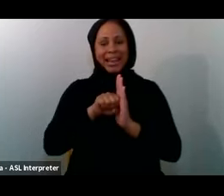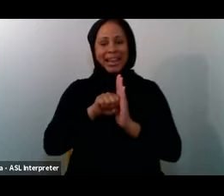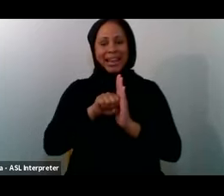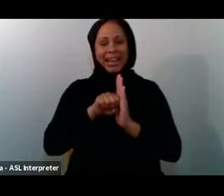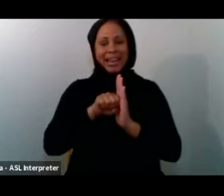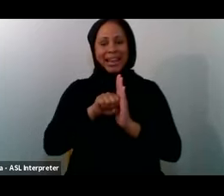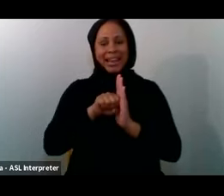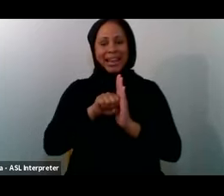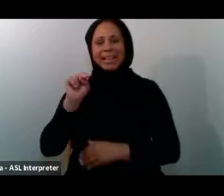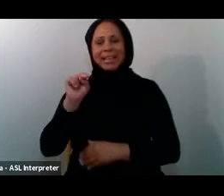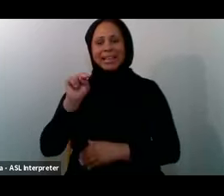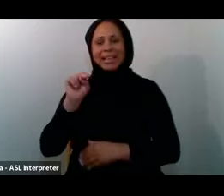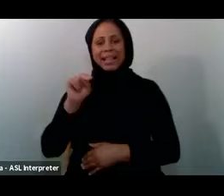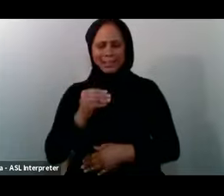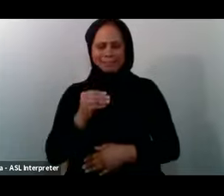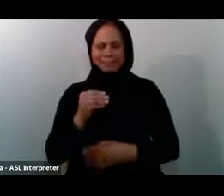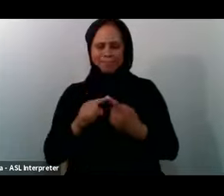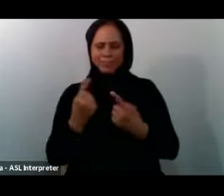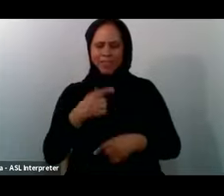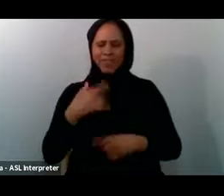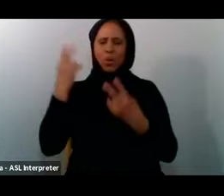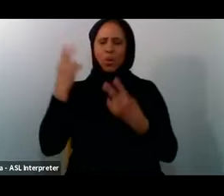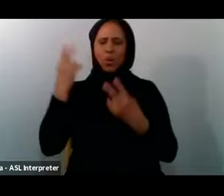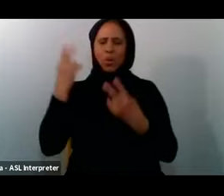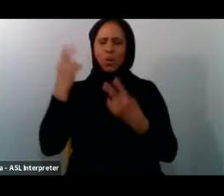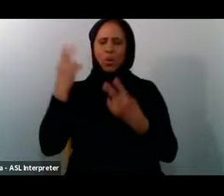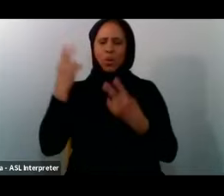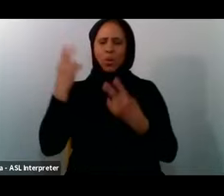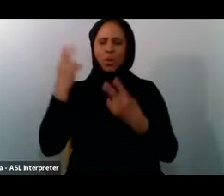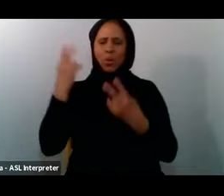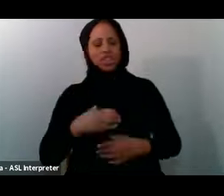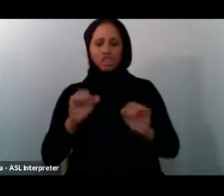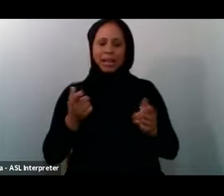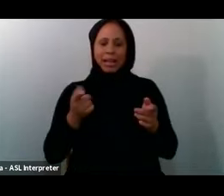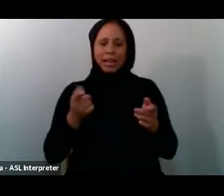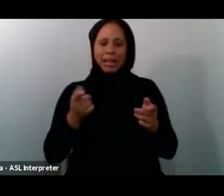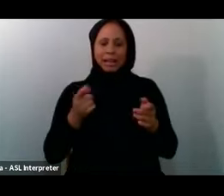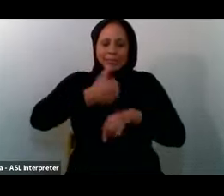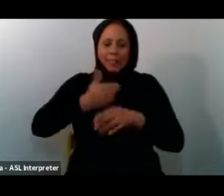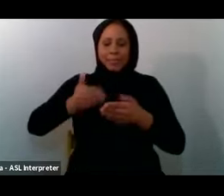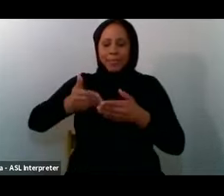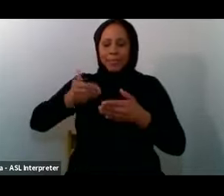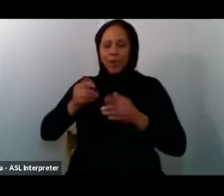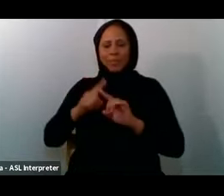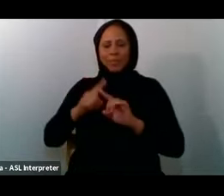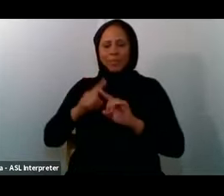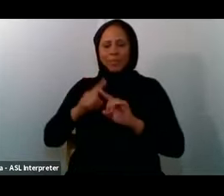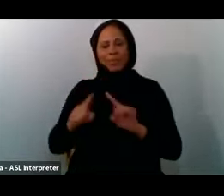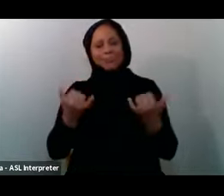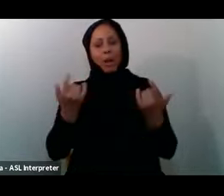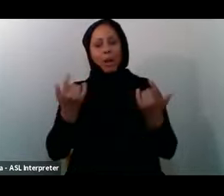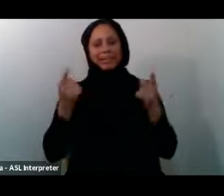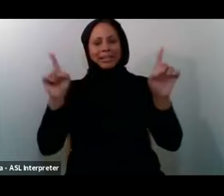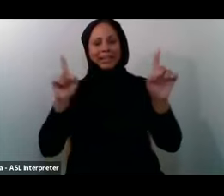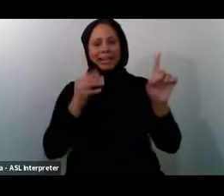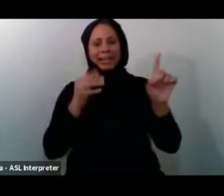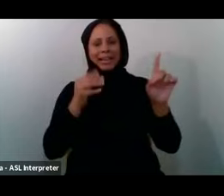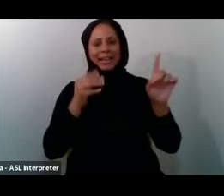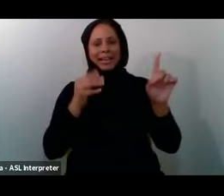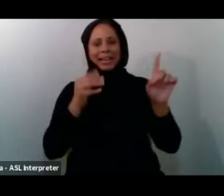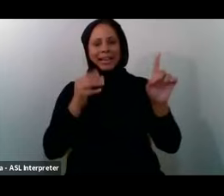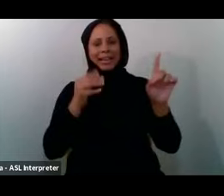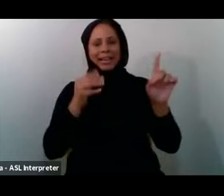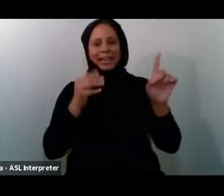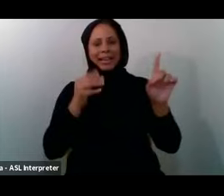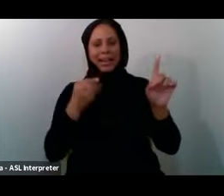As a Great Honor That I Wish that This could Have come Earlier But we're Here now And we Hope that All of These Circumstances That we Are